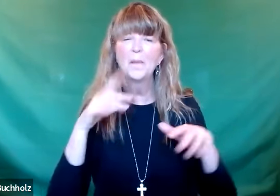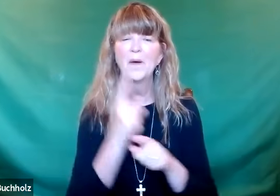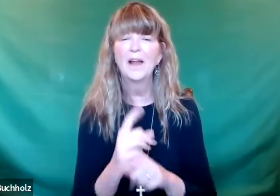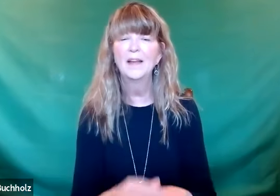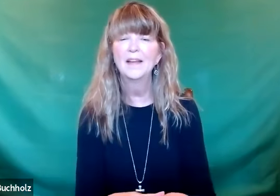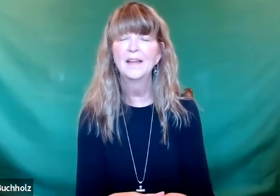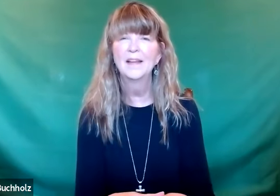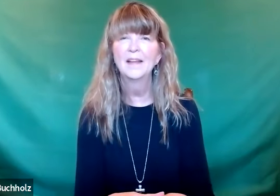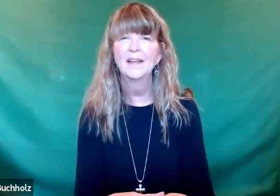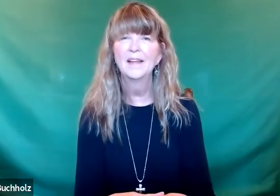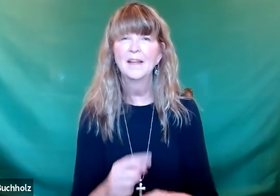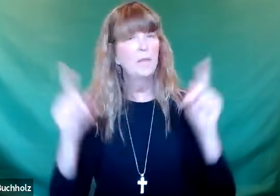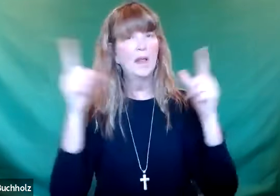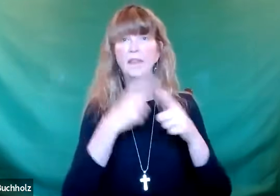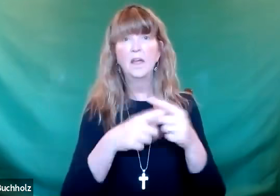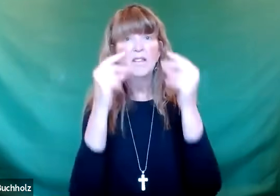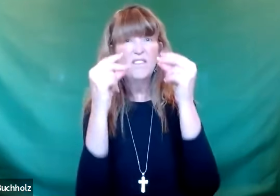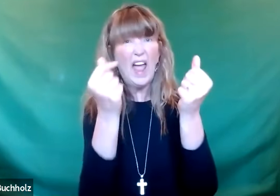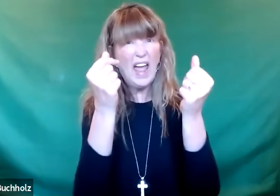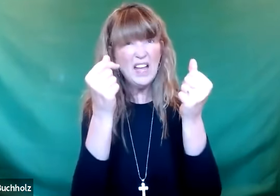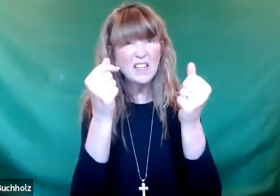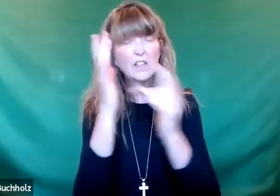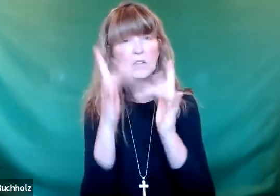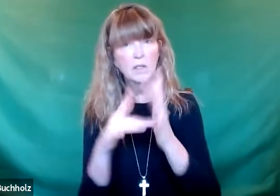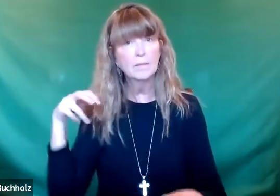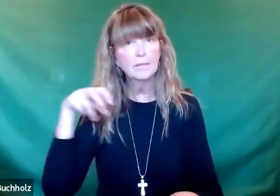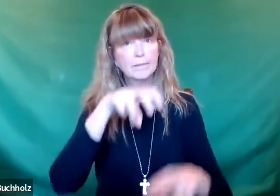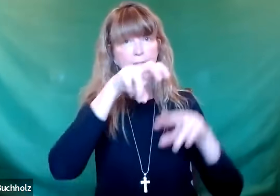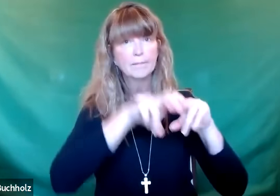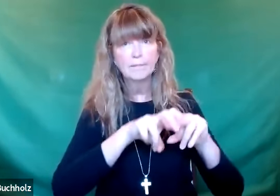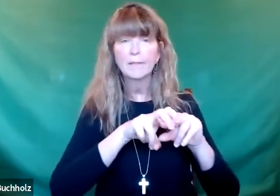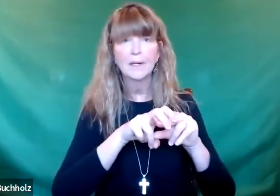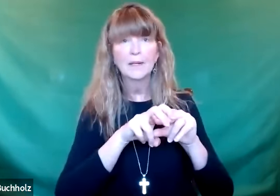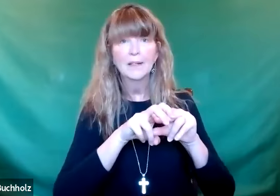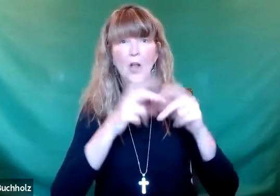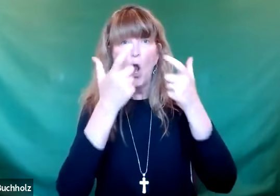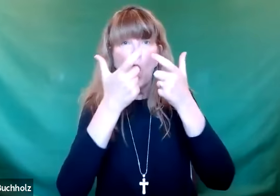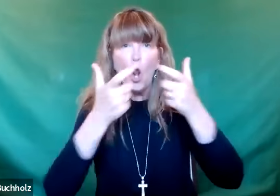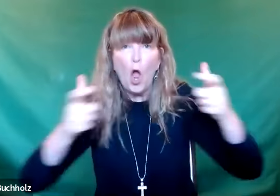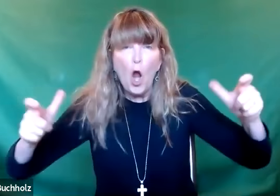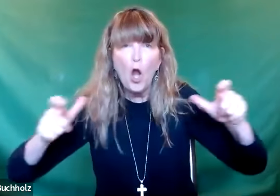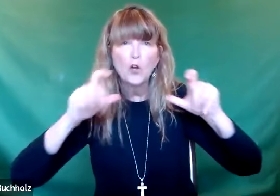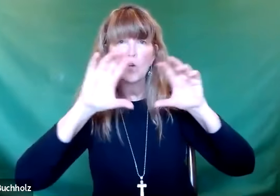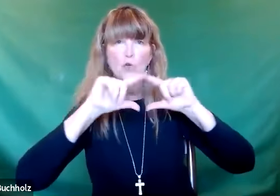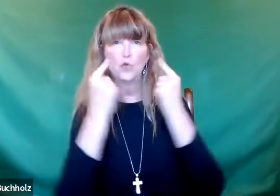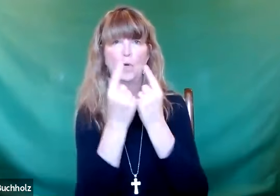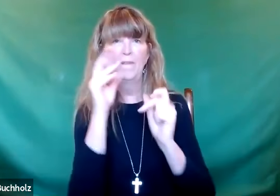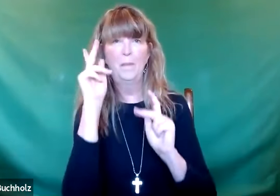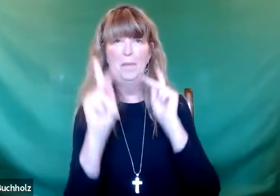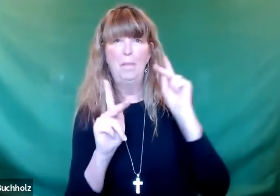And feeling that sense of calm. But then immediately, Jesus gets up and goes and gets in a boat, because a